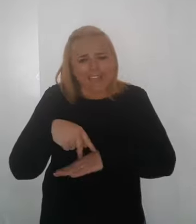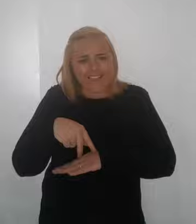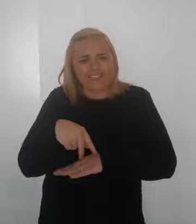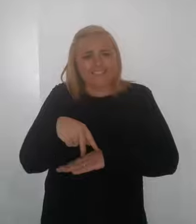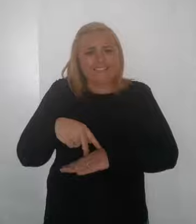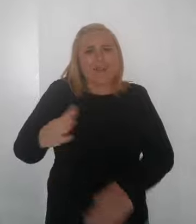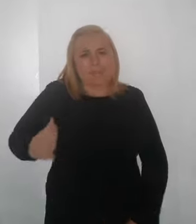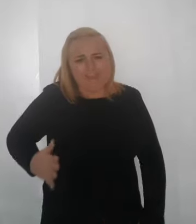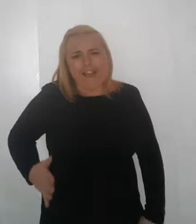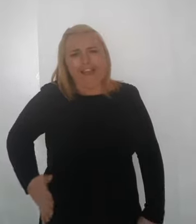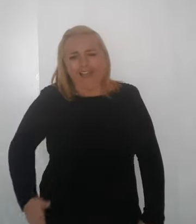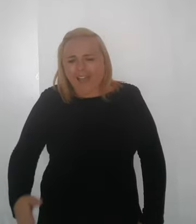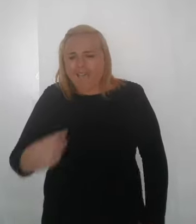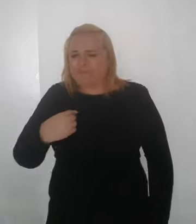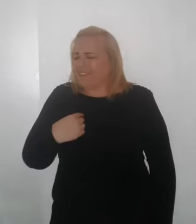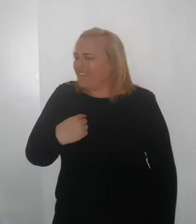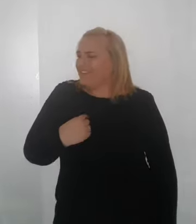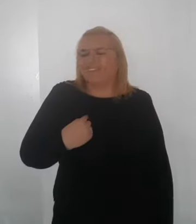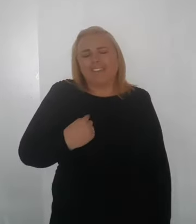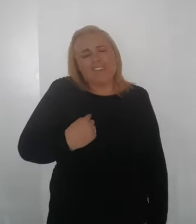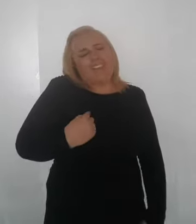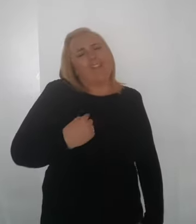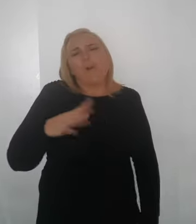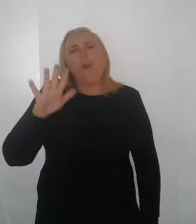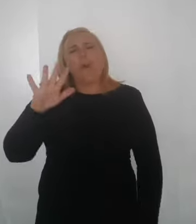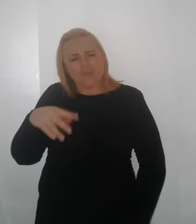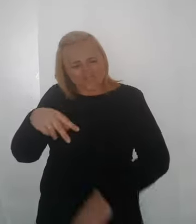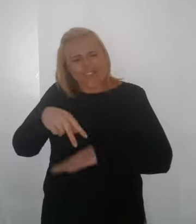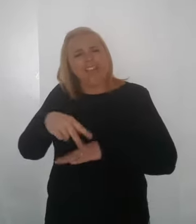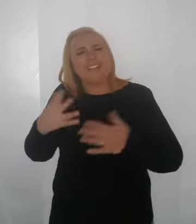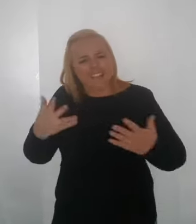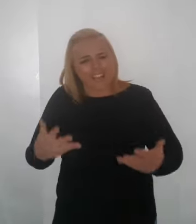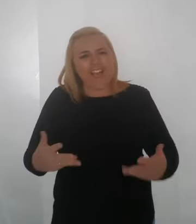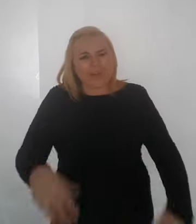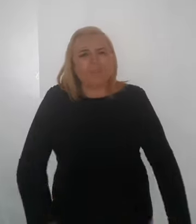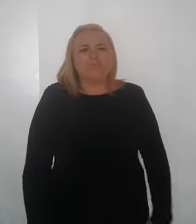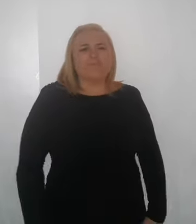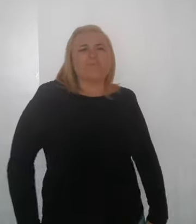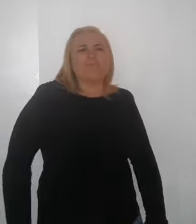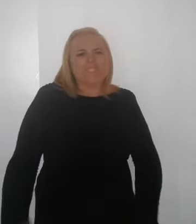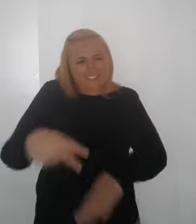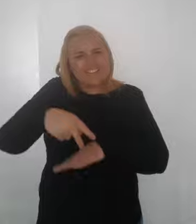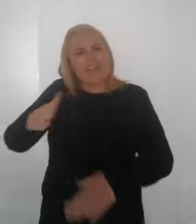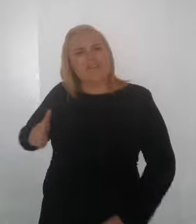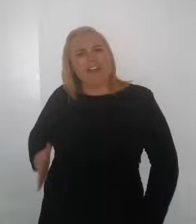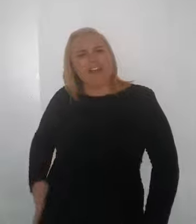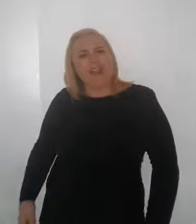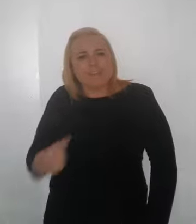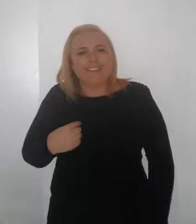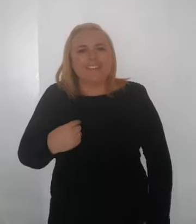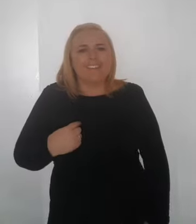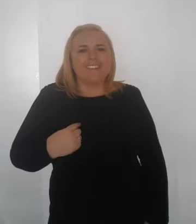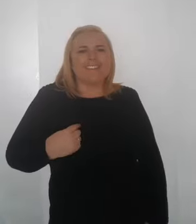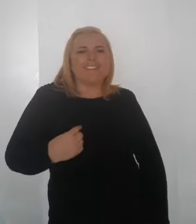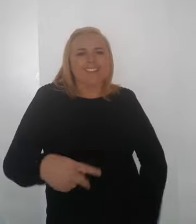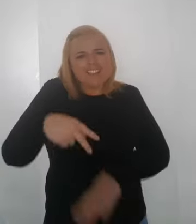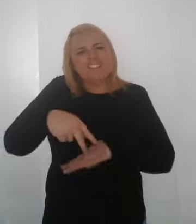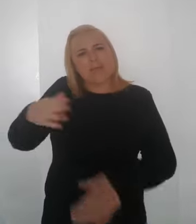by me Oh, stand by me Stand